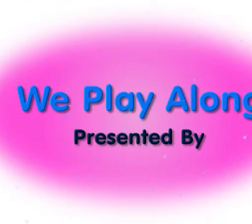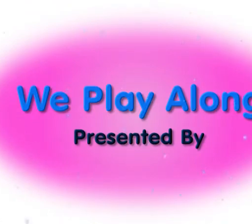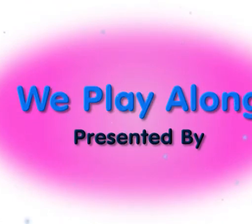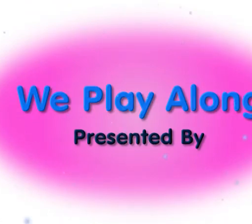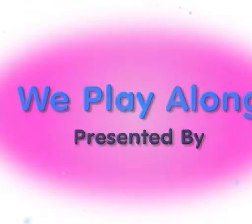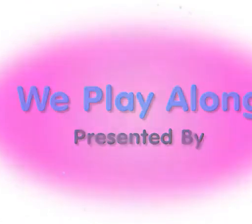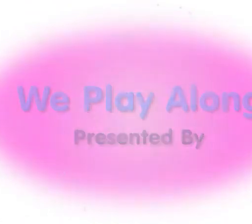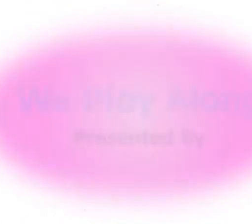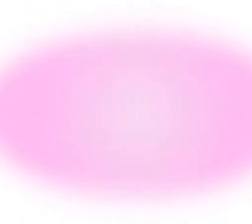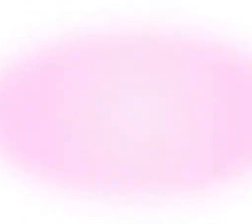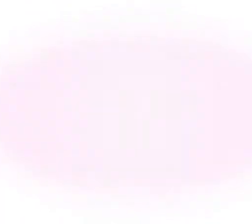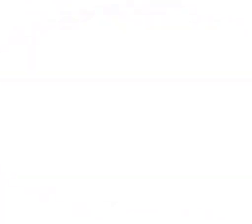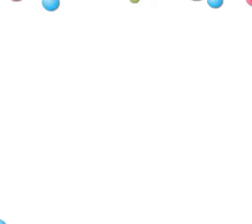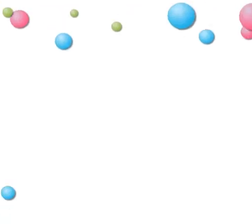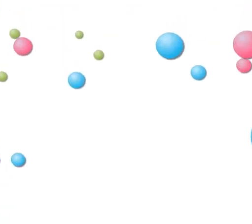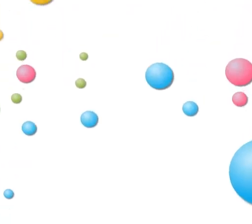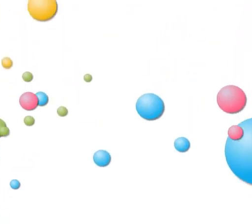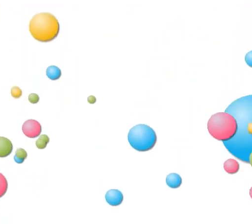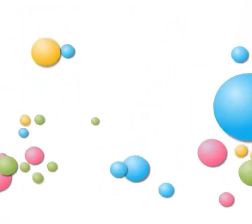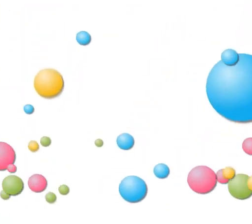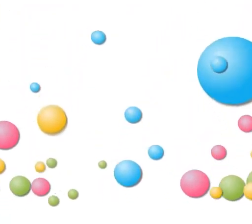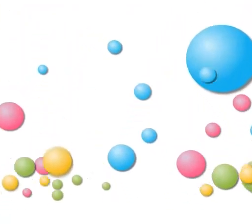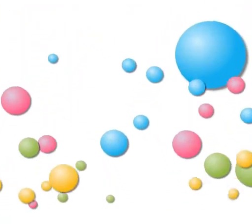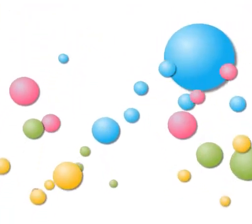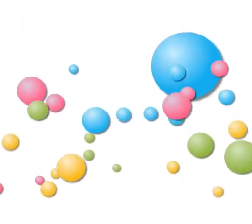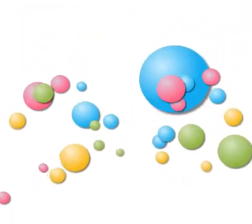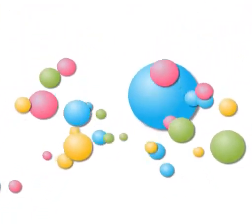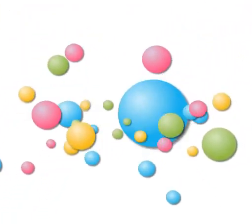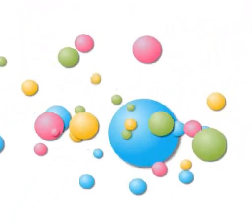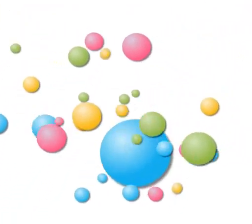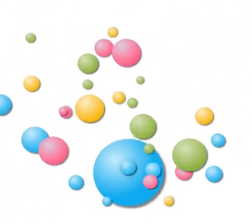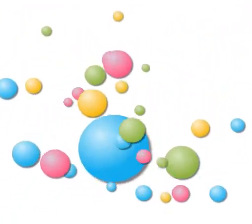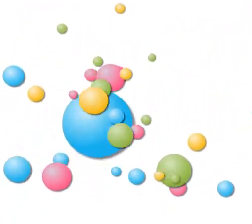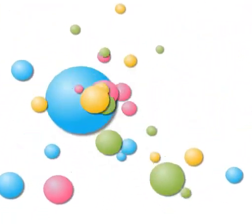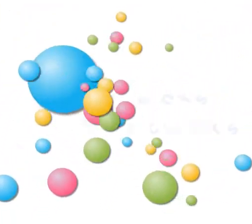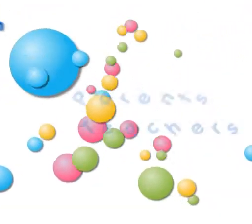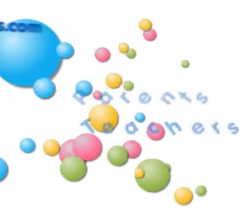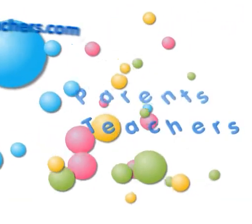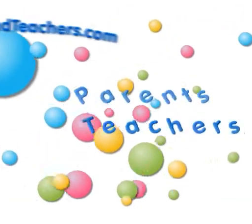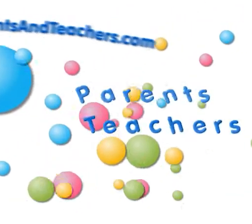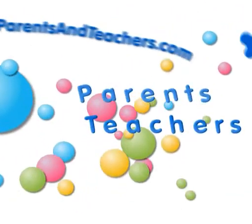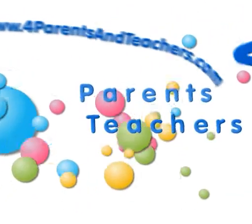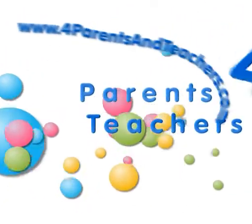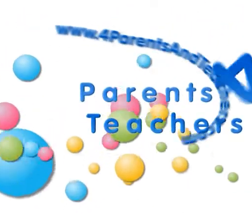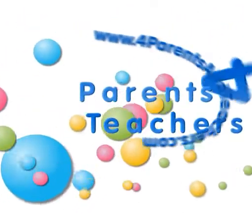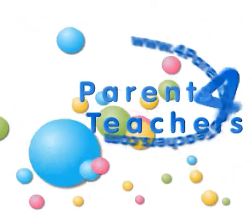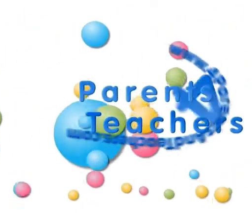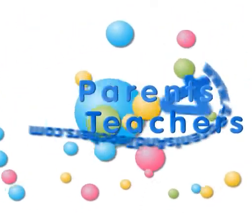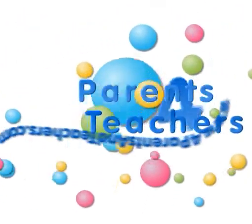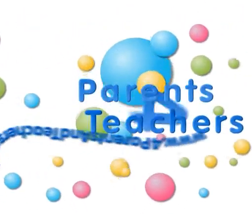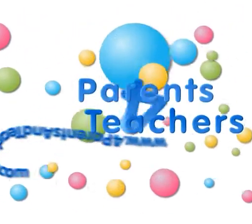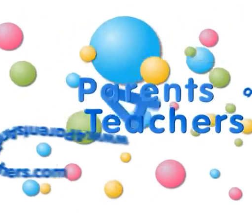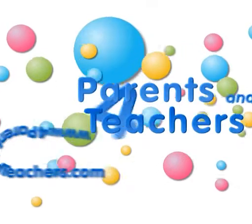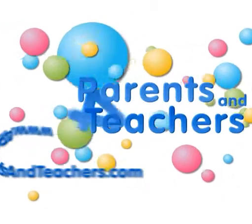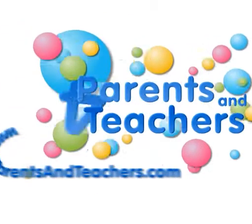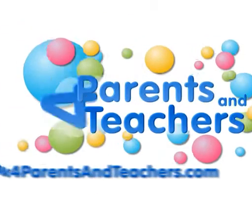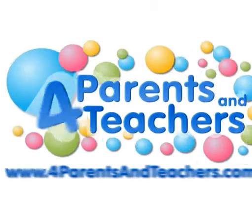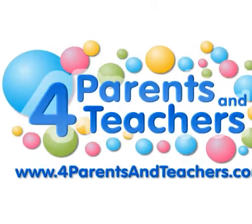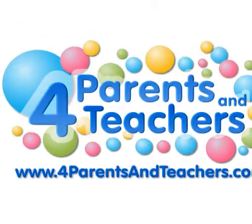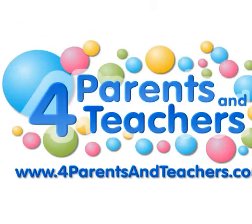We play along. Come on and play along. We play along. Come on and play along. We